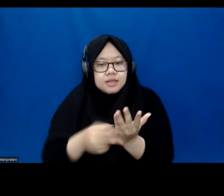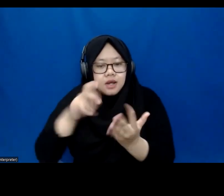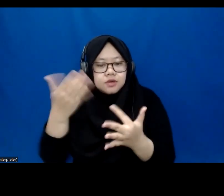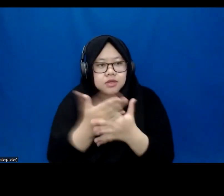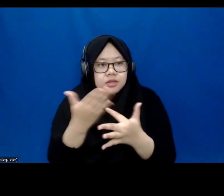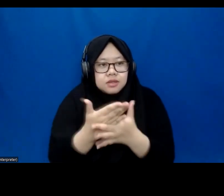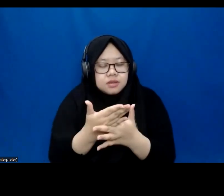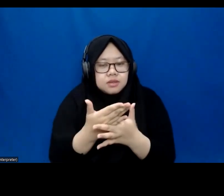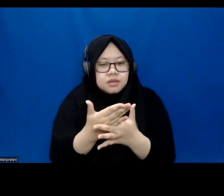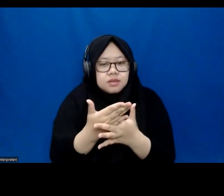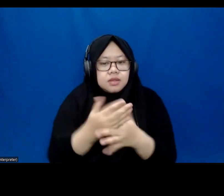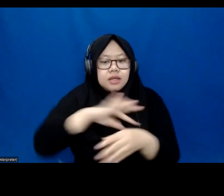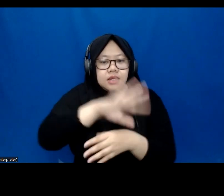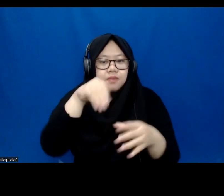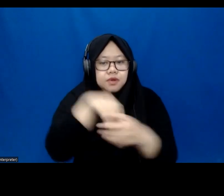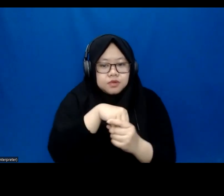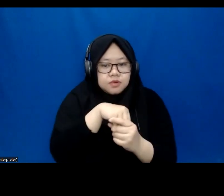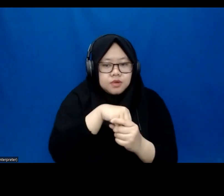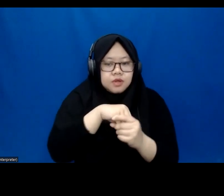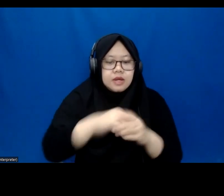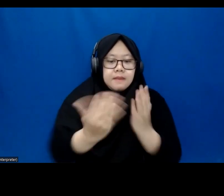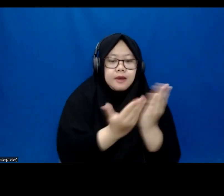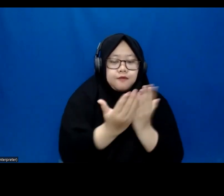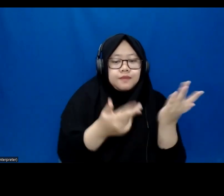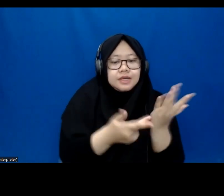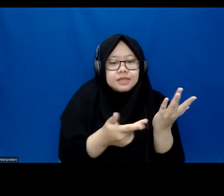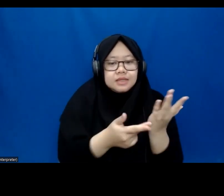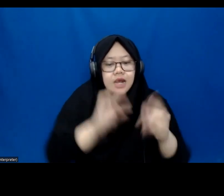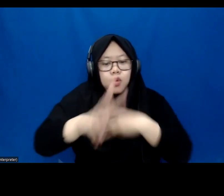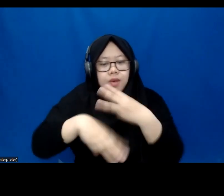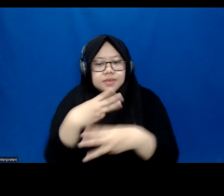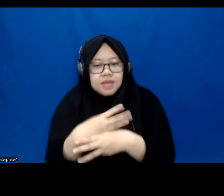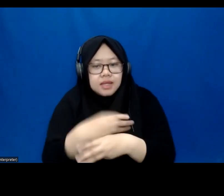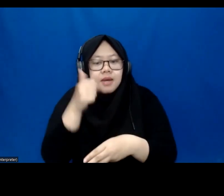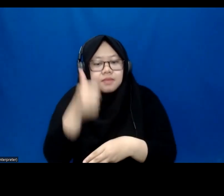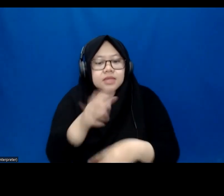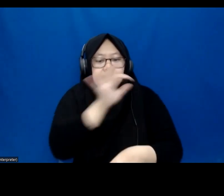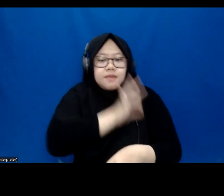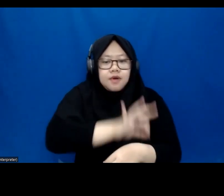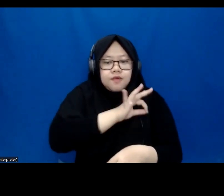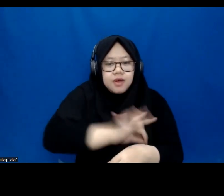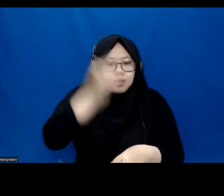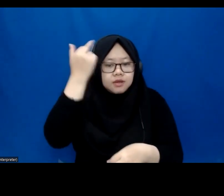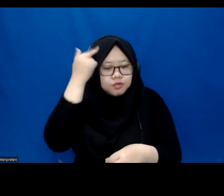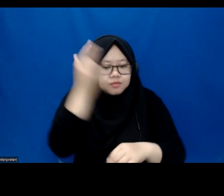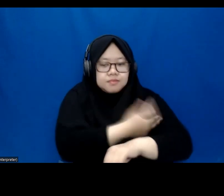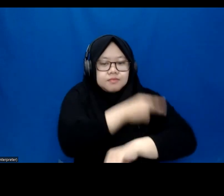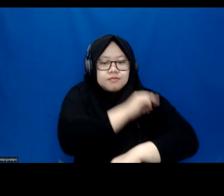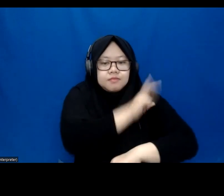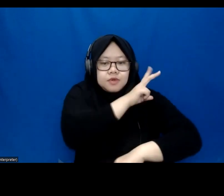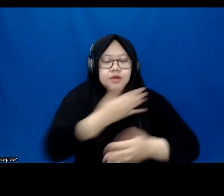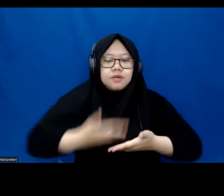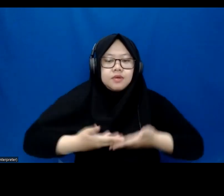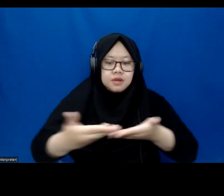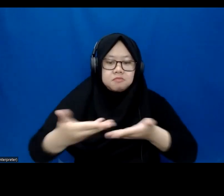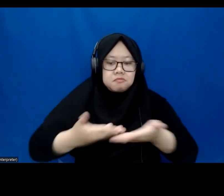mind. And this includes creating digital platforms, tools, and websites that are usable for a range of abilities as well as providing training